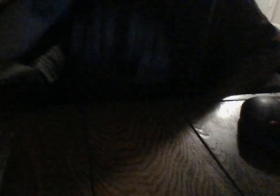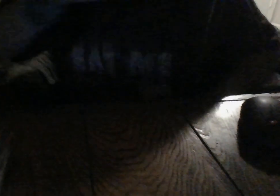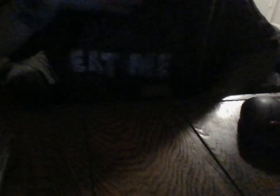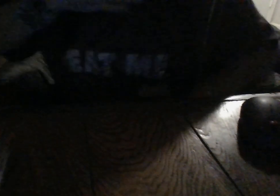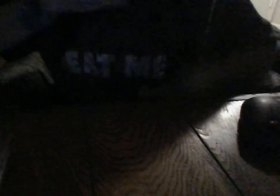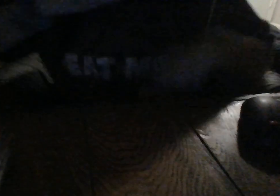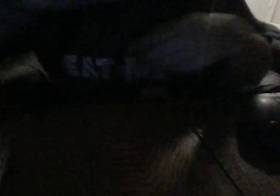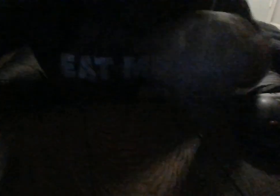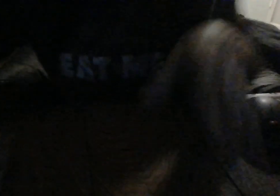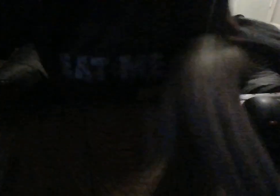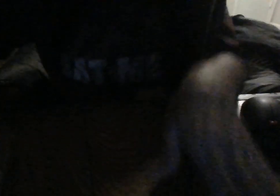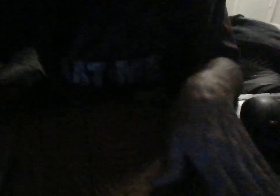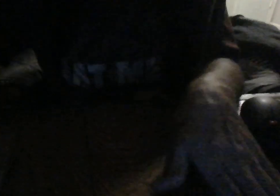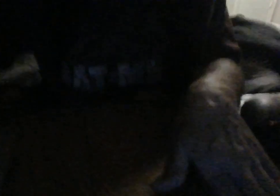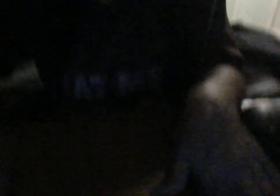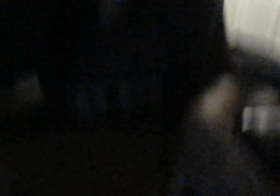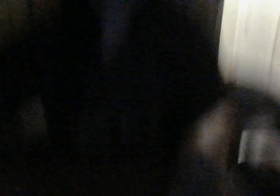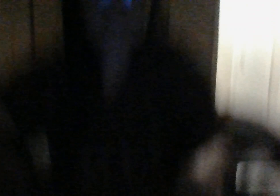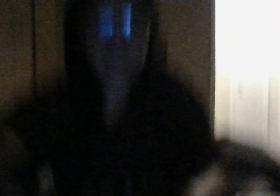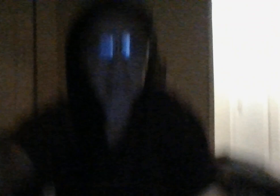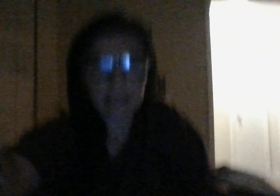And take the money and assets.